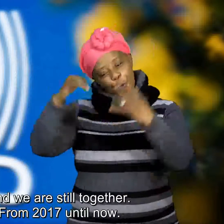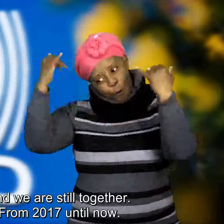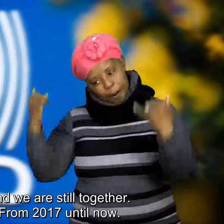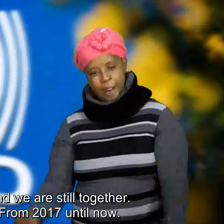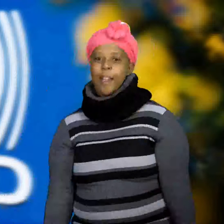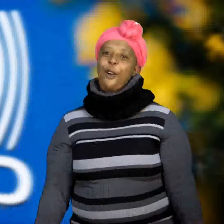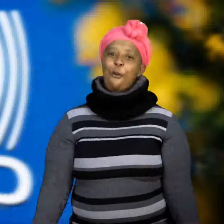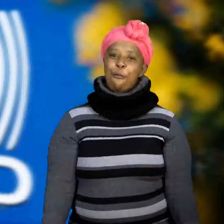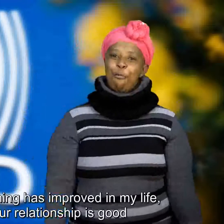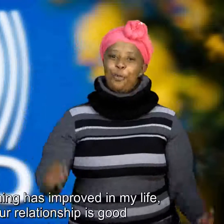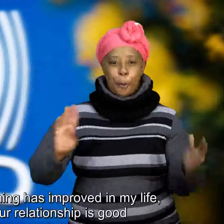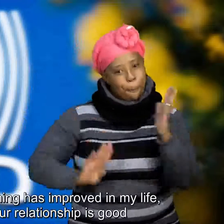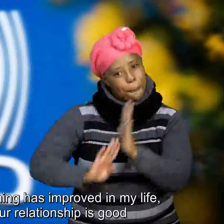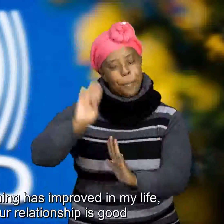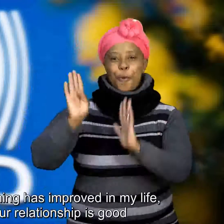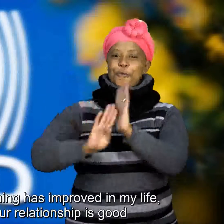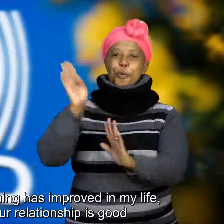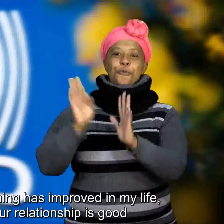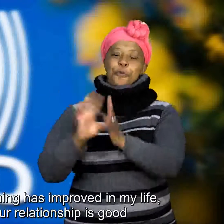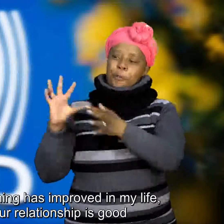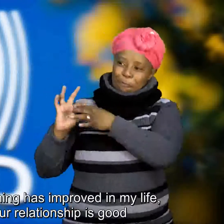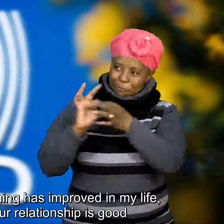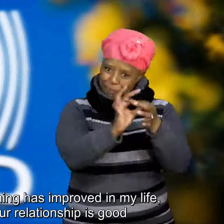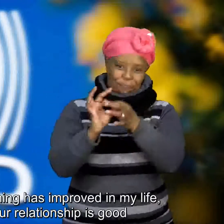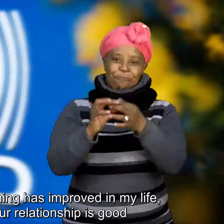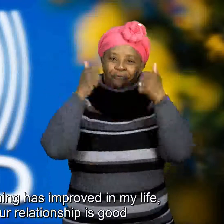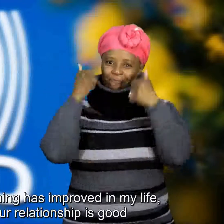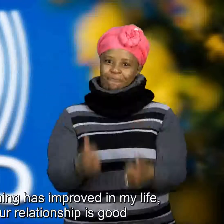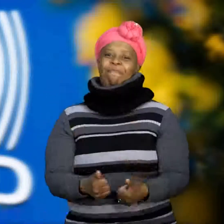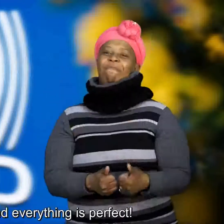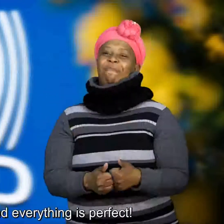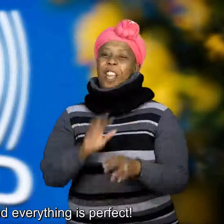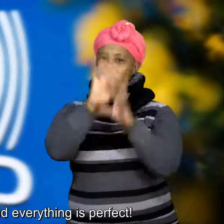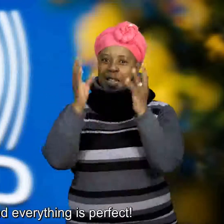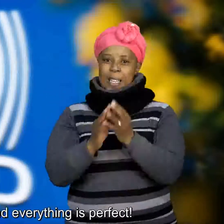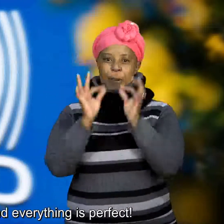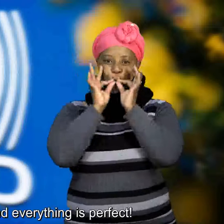everything has improved in my life our relationship is good and everything is perfect